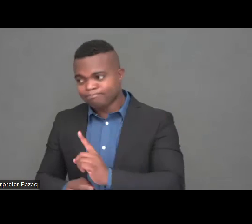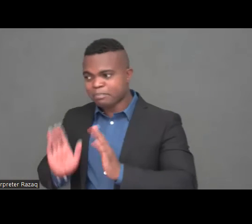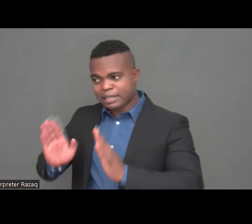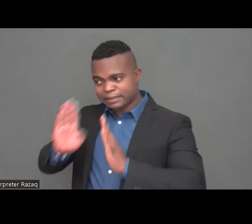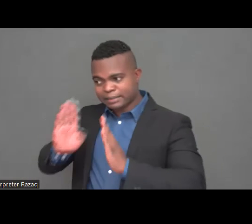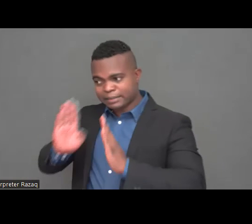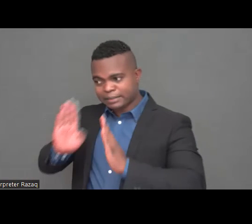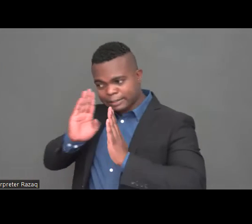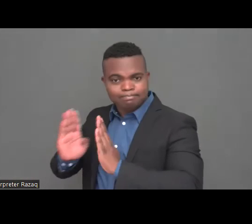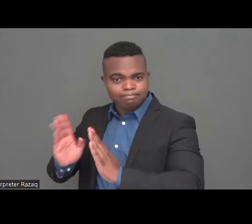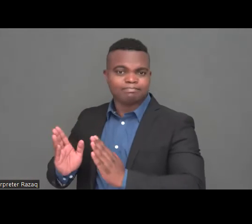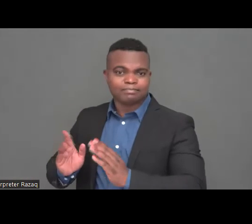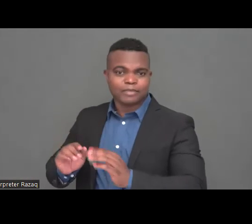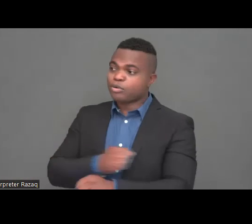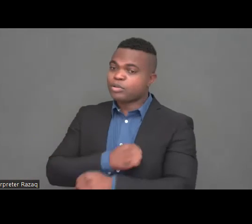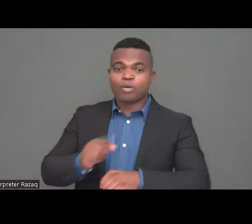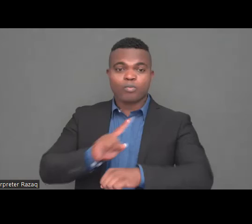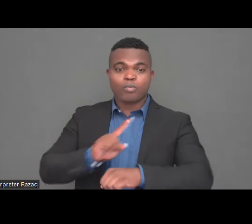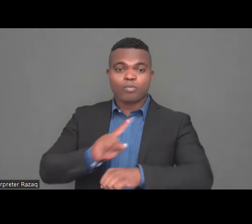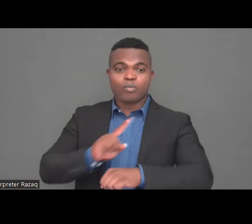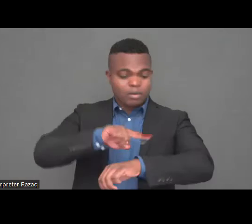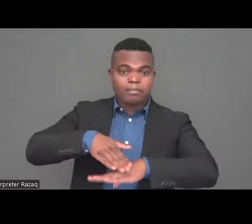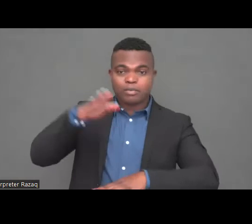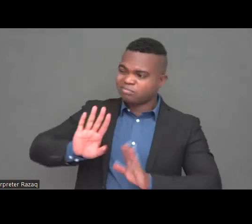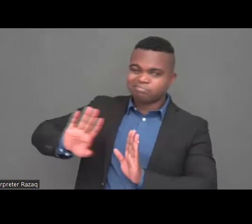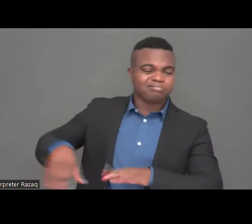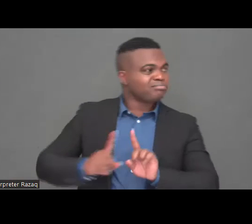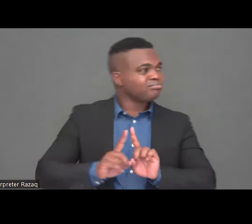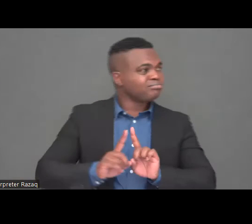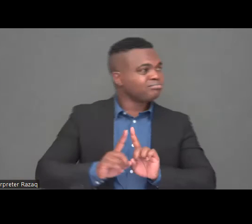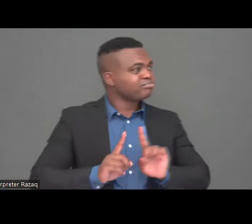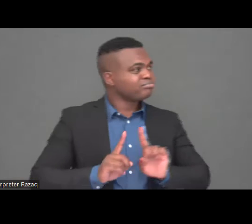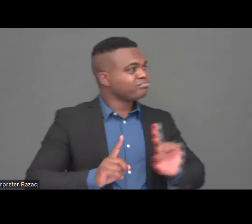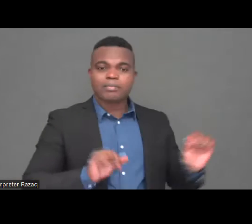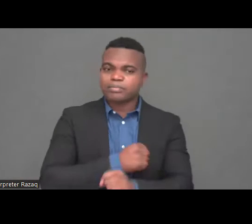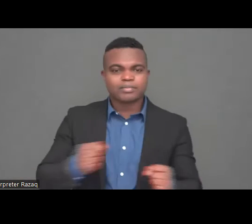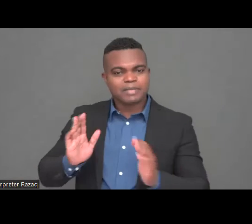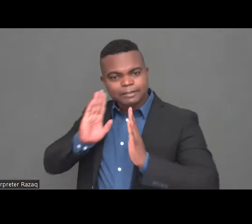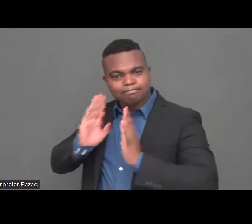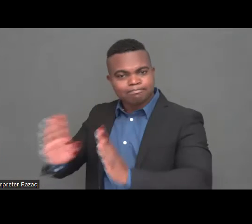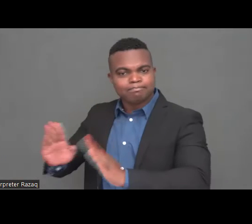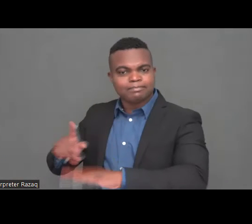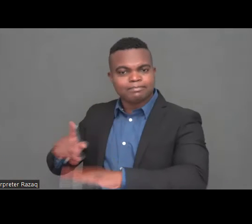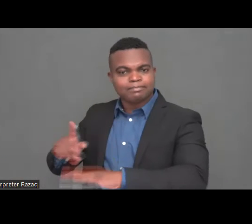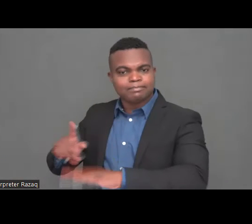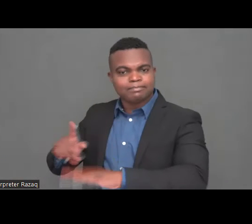machine to get some currency. So she has no supplies. If she had